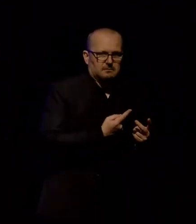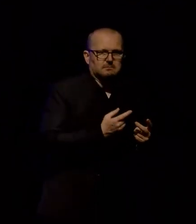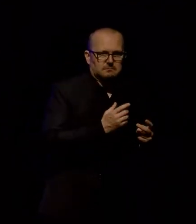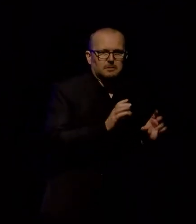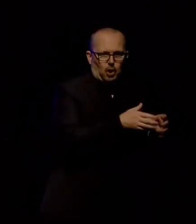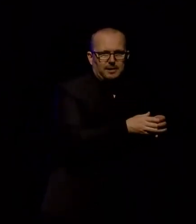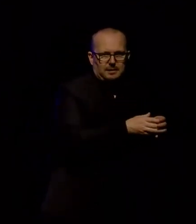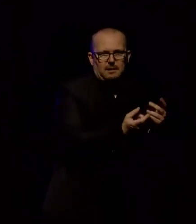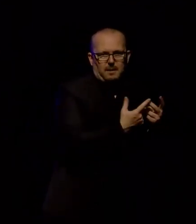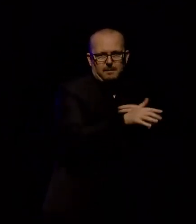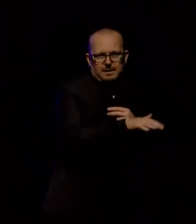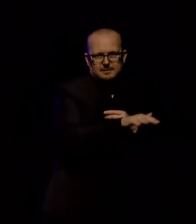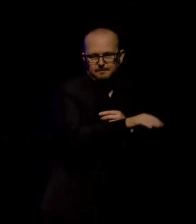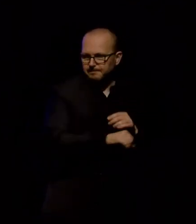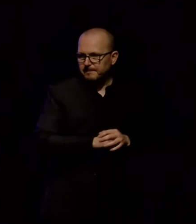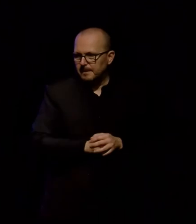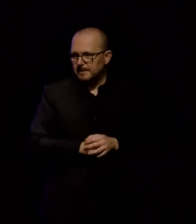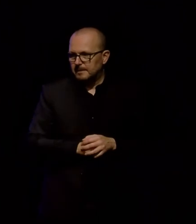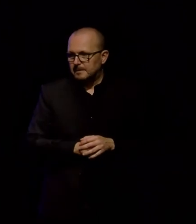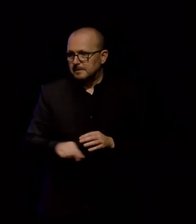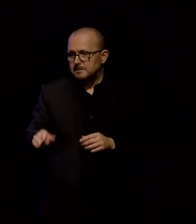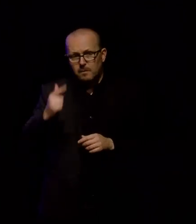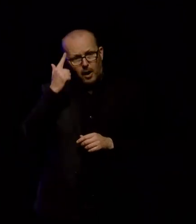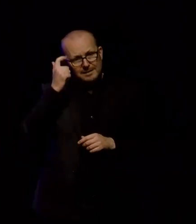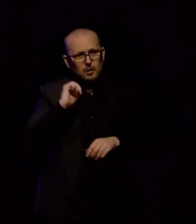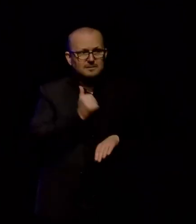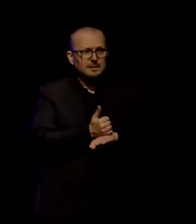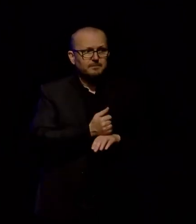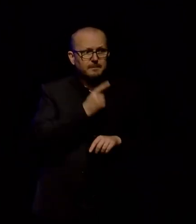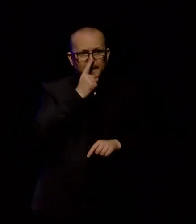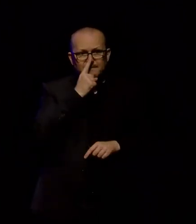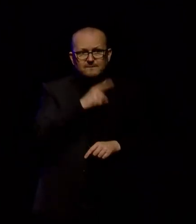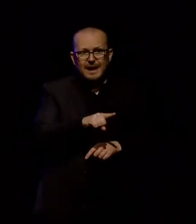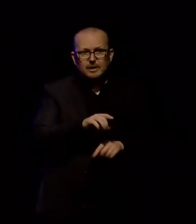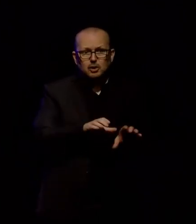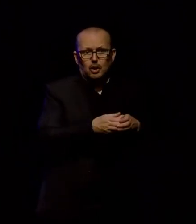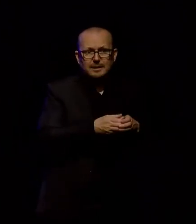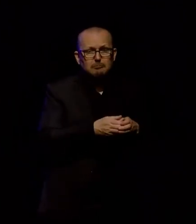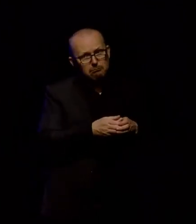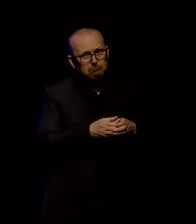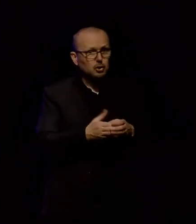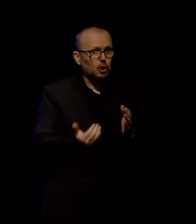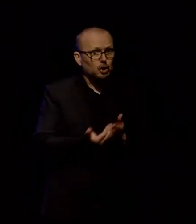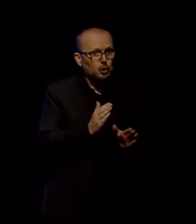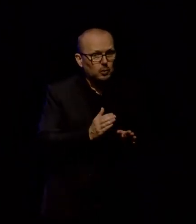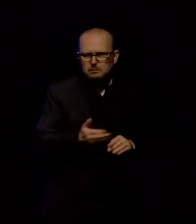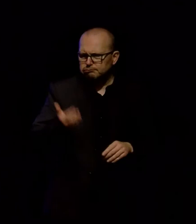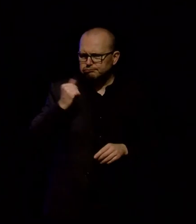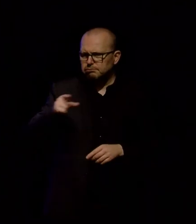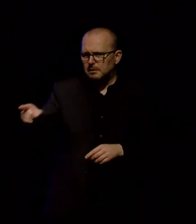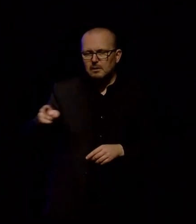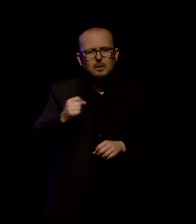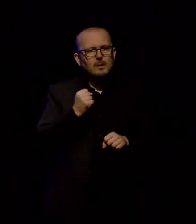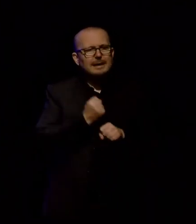The idea of creating fake colonies isn't new. A few years ago, 80 concrete gannets were placed on Munna Island with a soundscape,